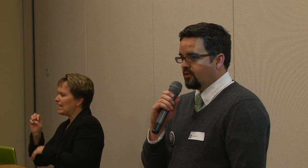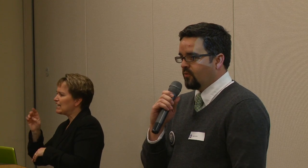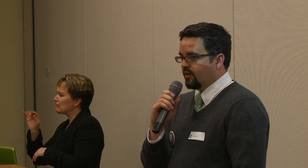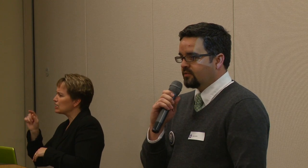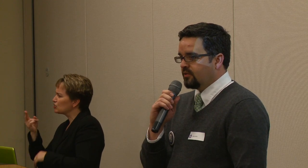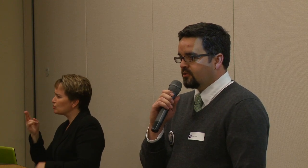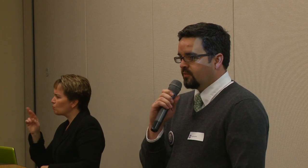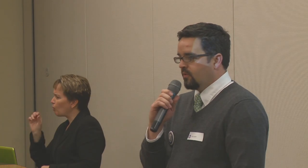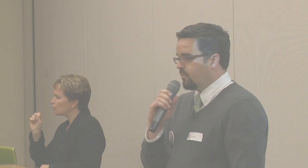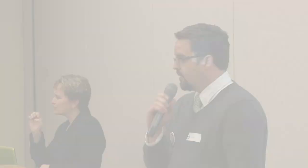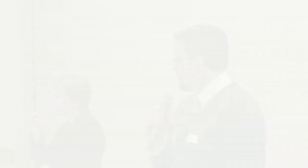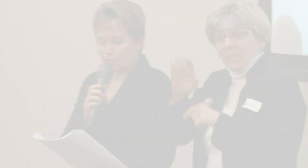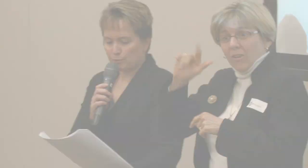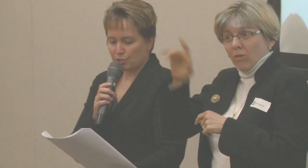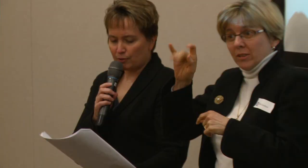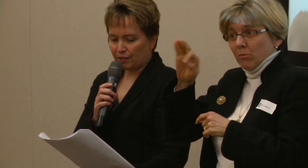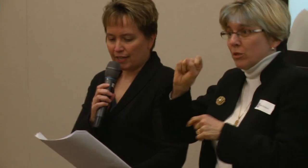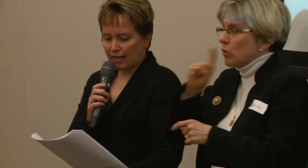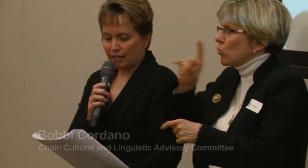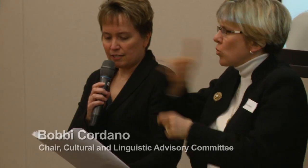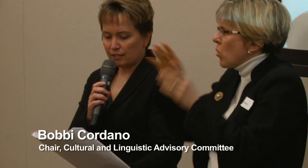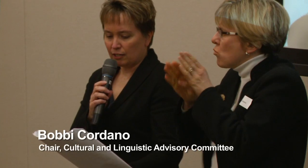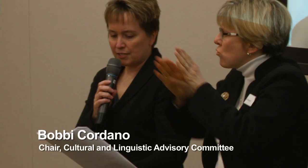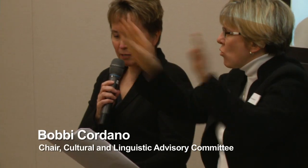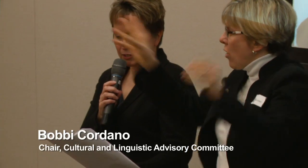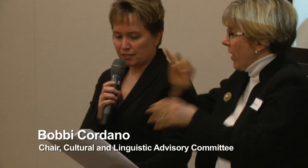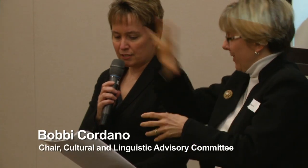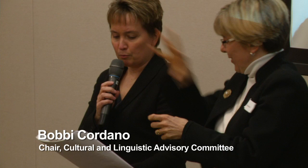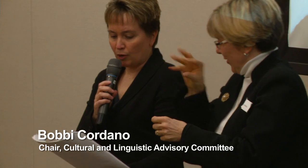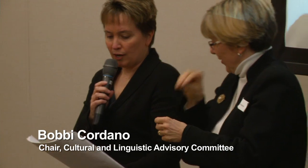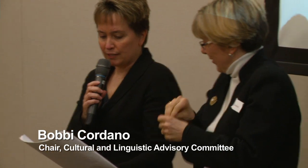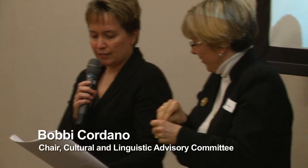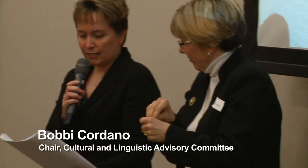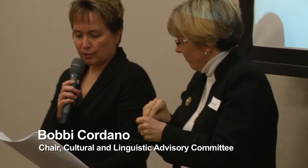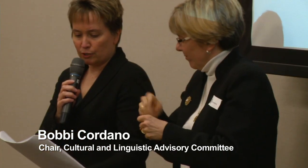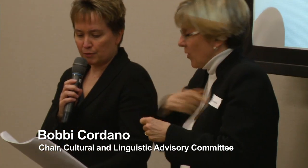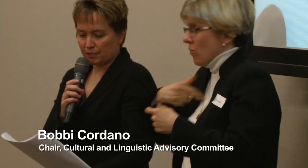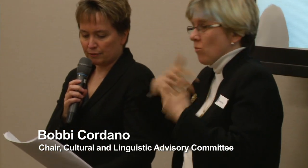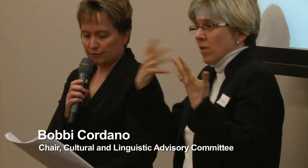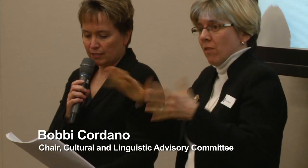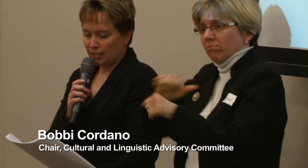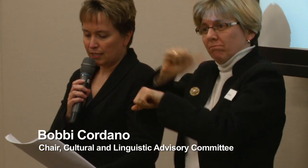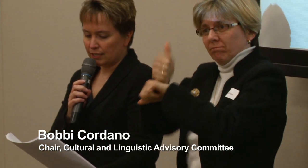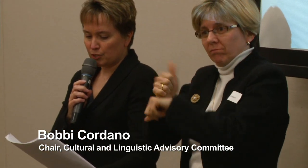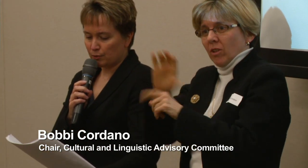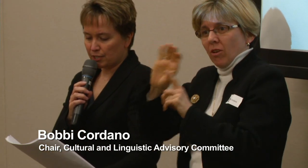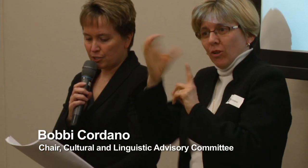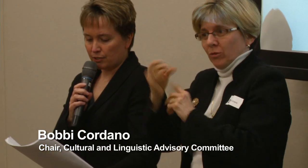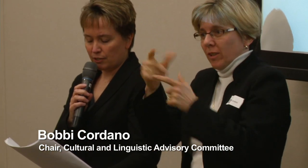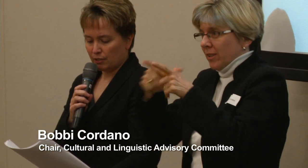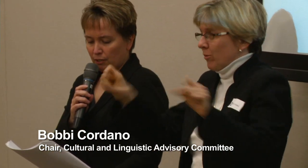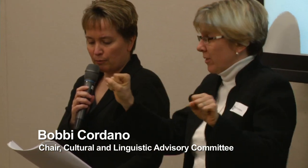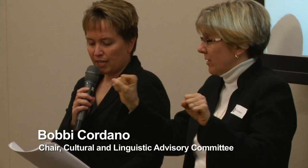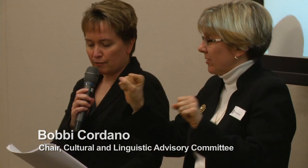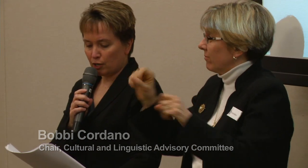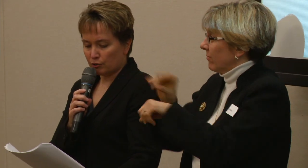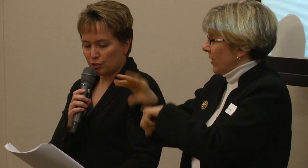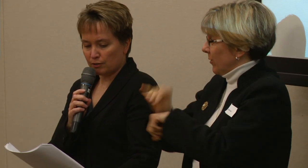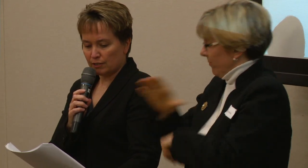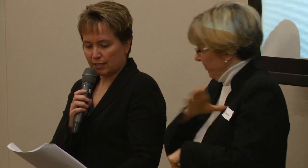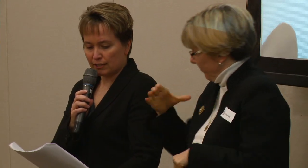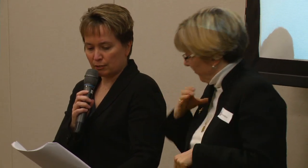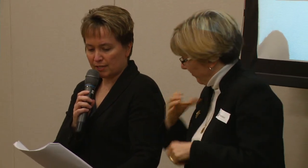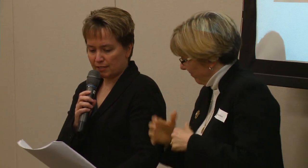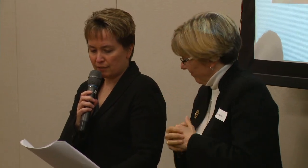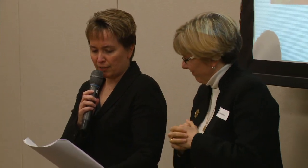co-chair the Awareness Leadership Group. To assure that ACT on Alzheimer's is broad and inclusive in its reach, we have a